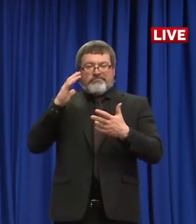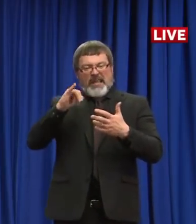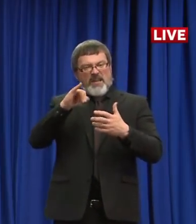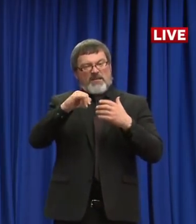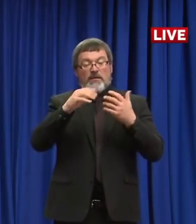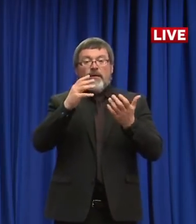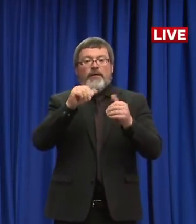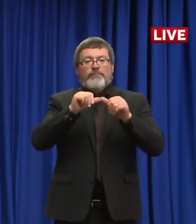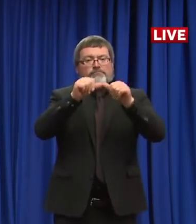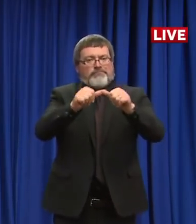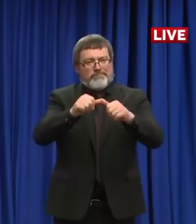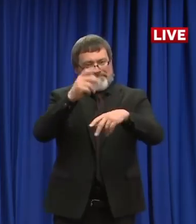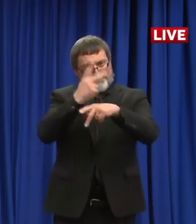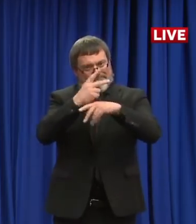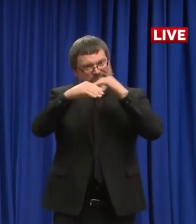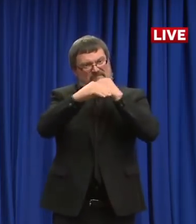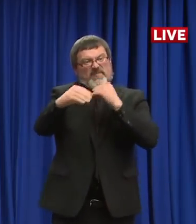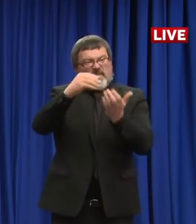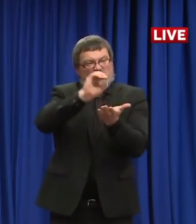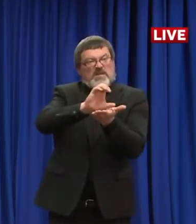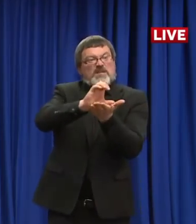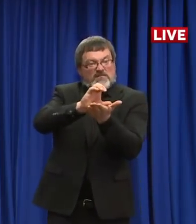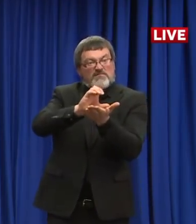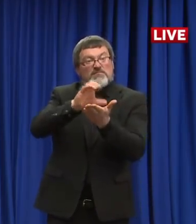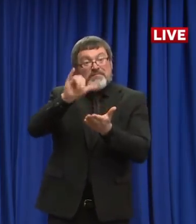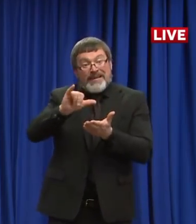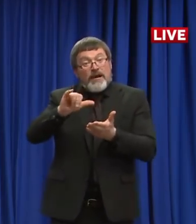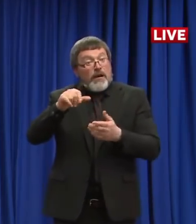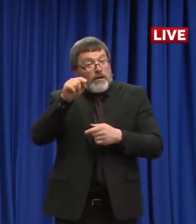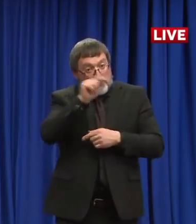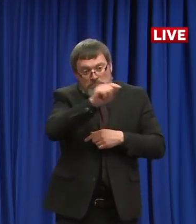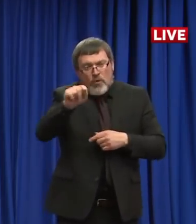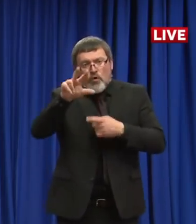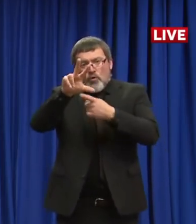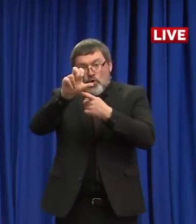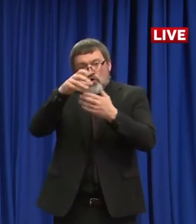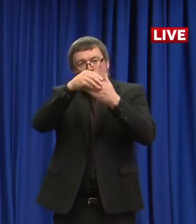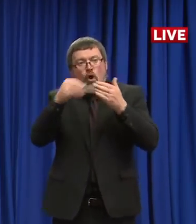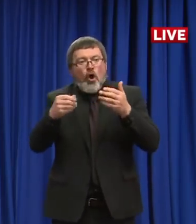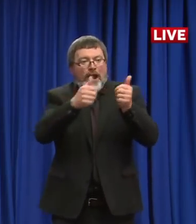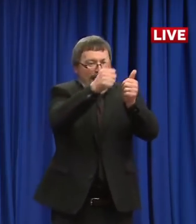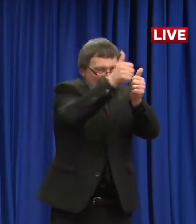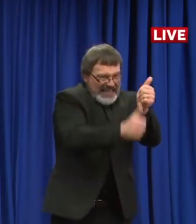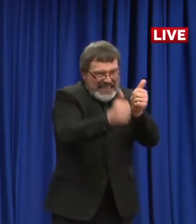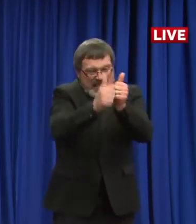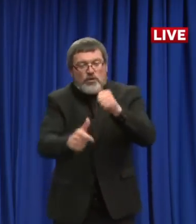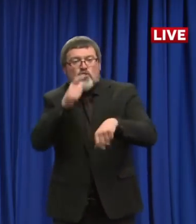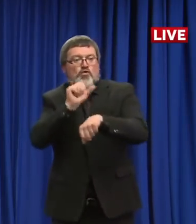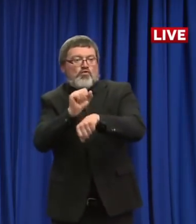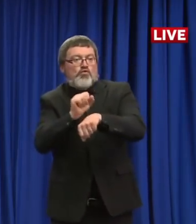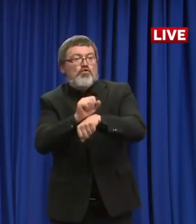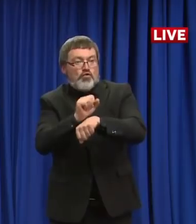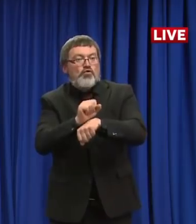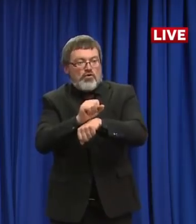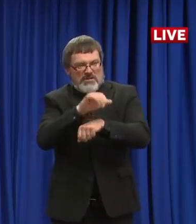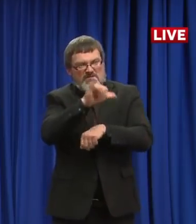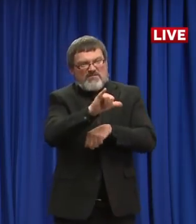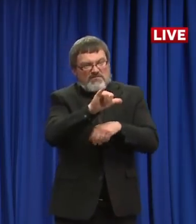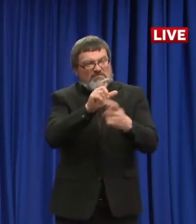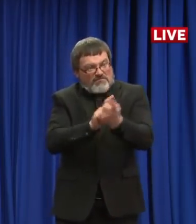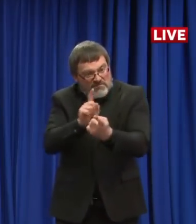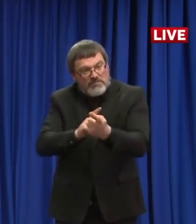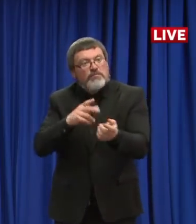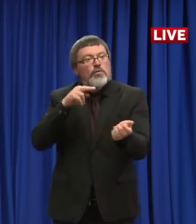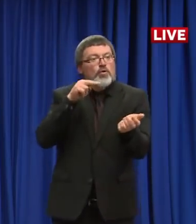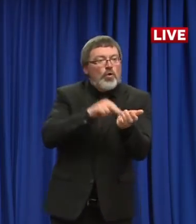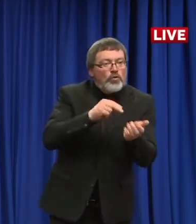weekly stipend for frontline workers at New Hampshire Medicaid funded residential facilities and social service organizations, many of whom